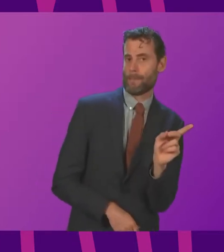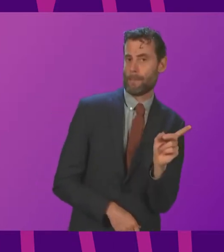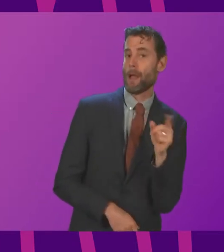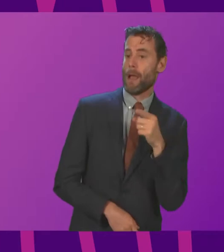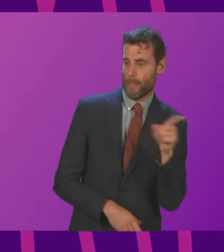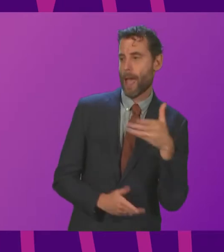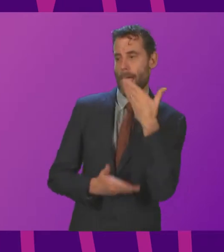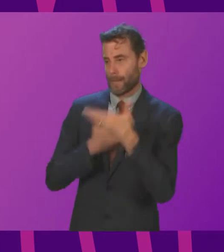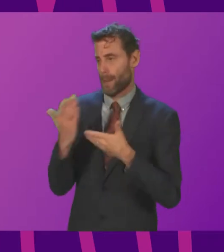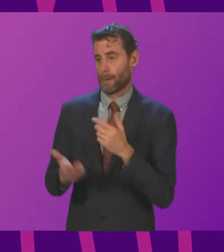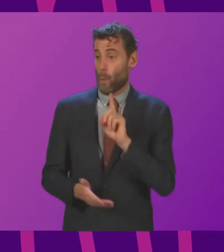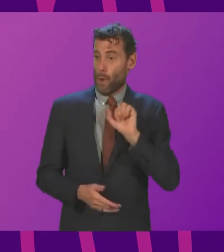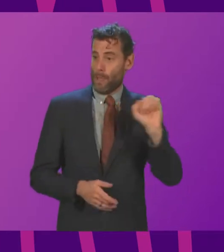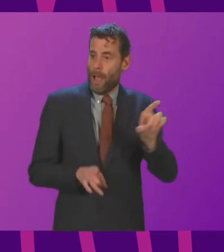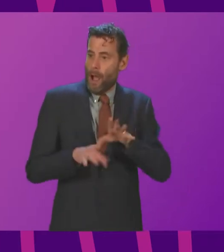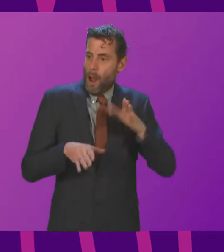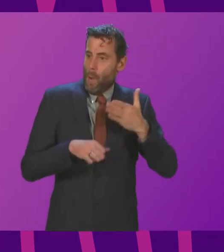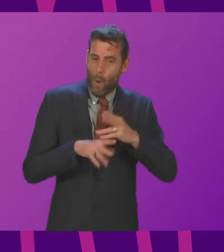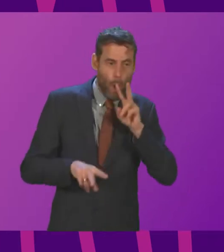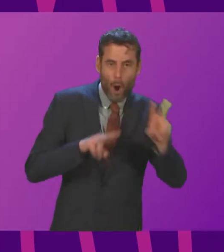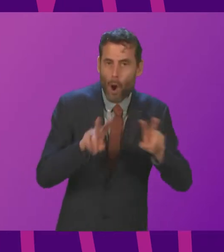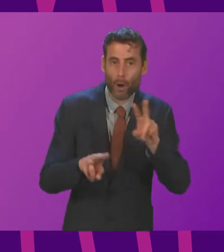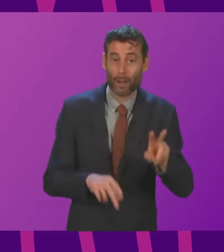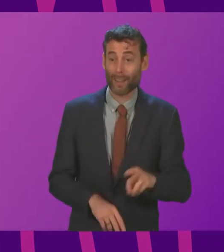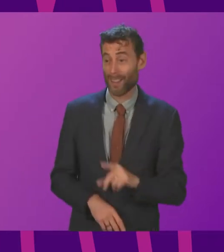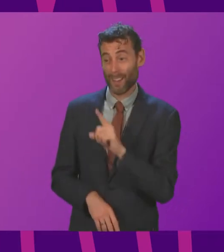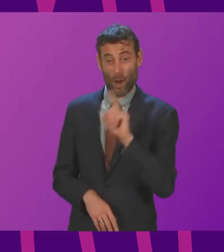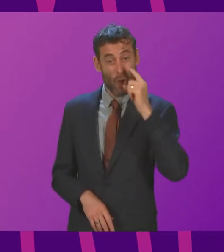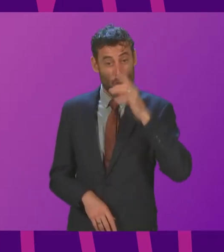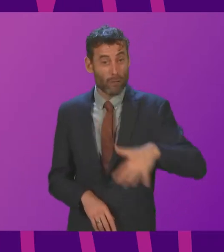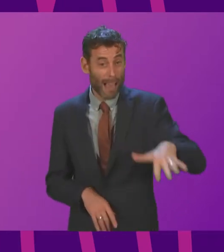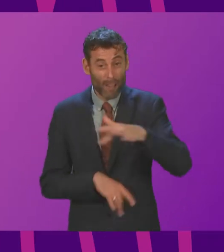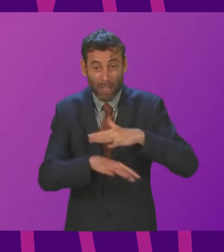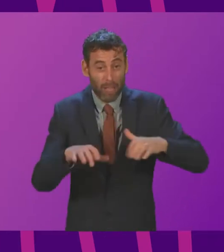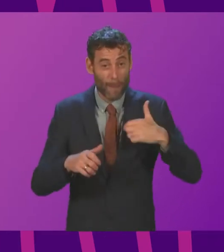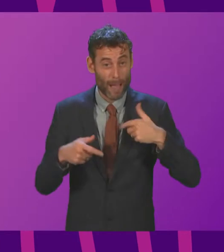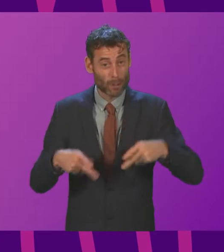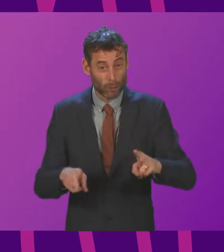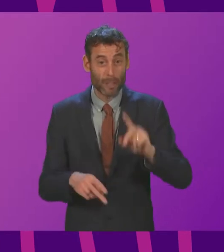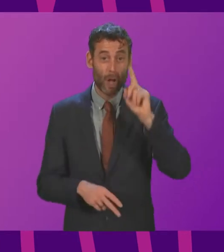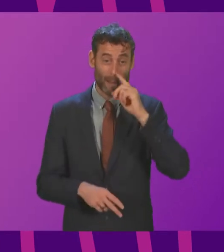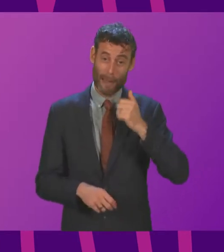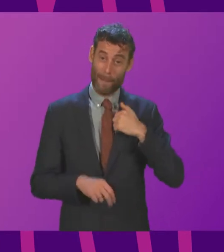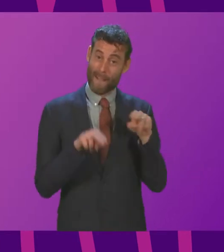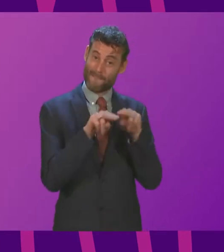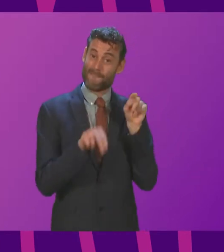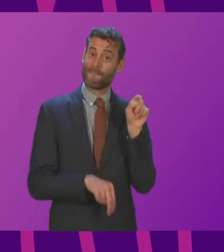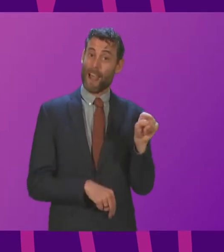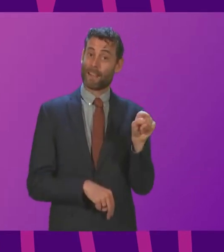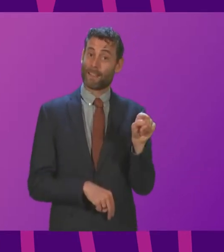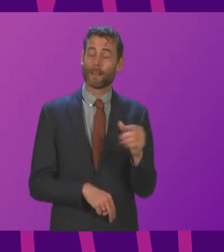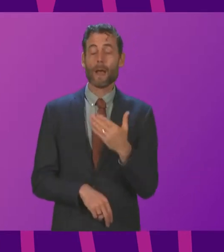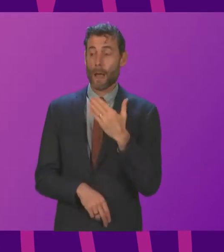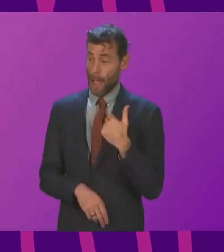first hand what is happening and I can assure you there are rats in our streets there are rats in my flat as my representative